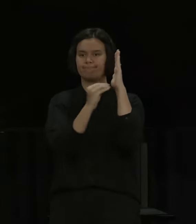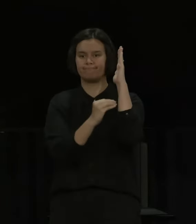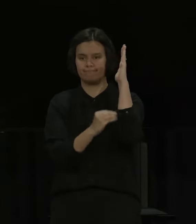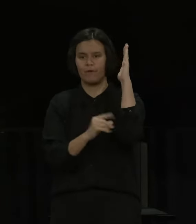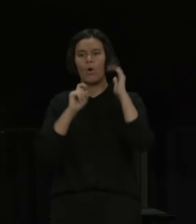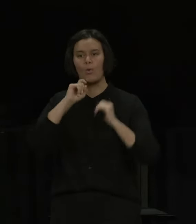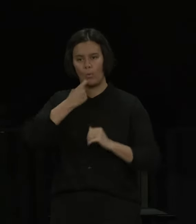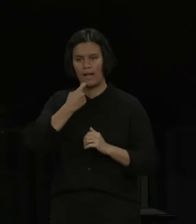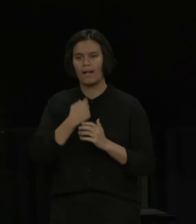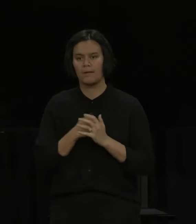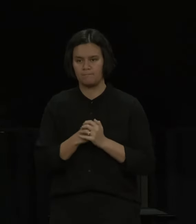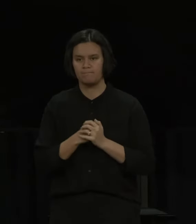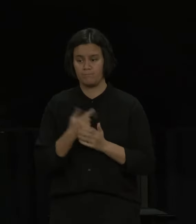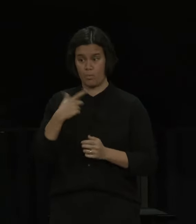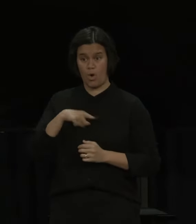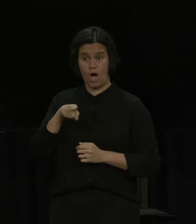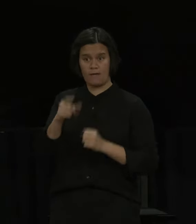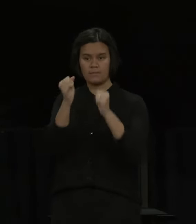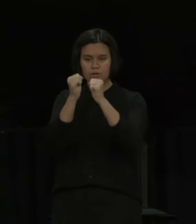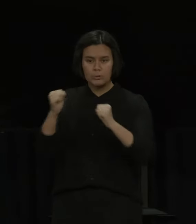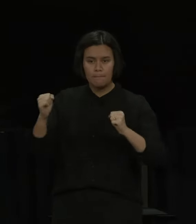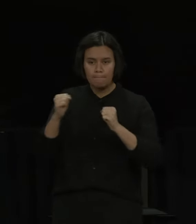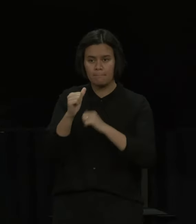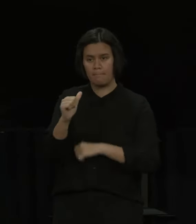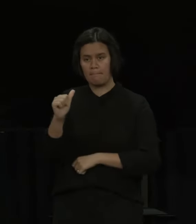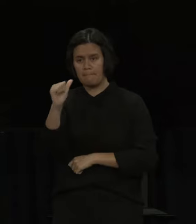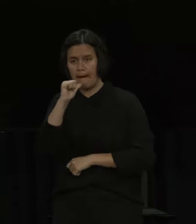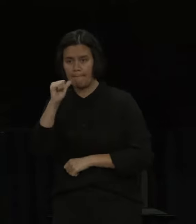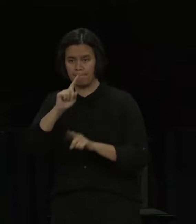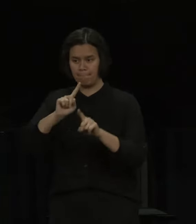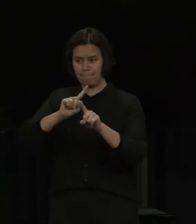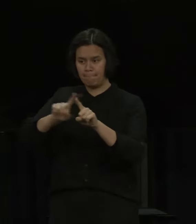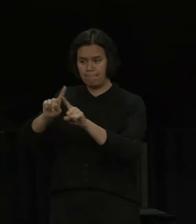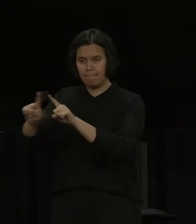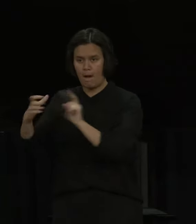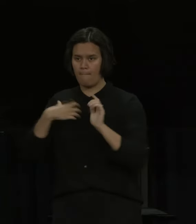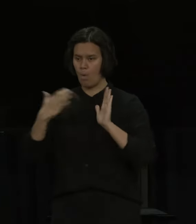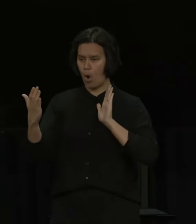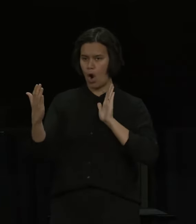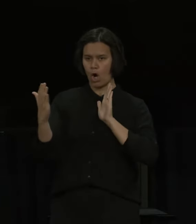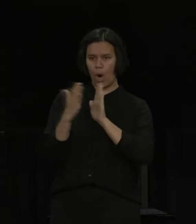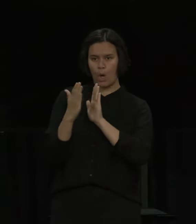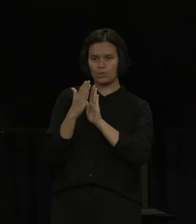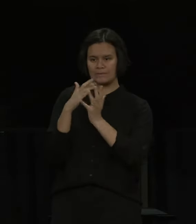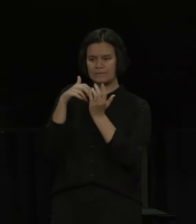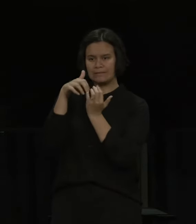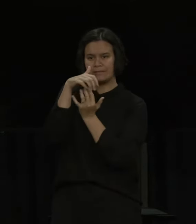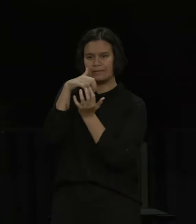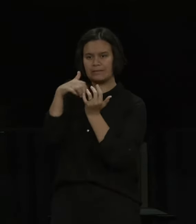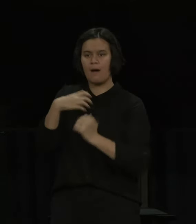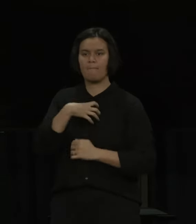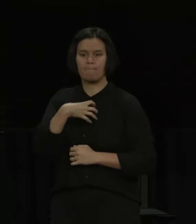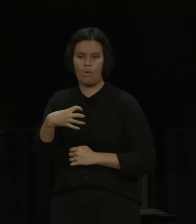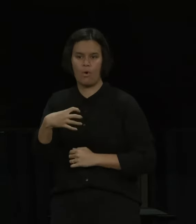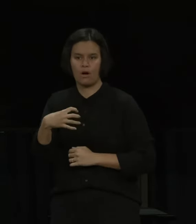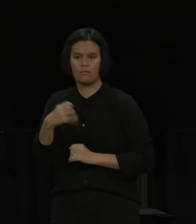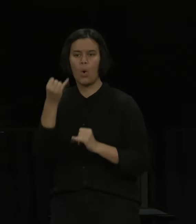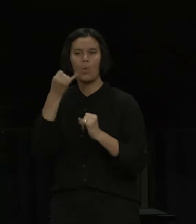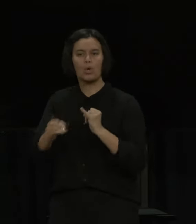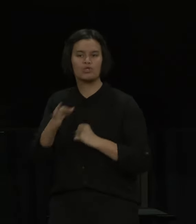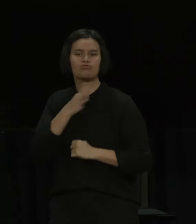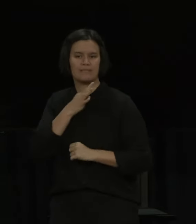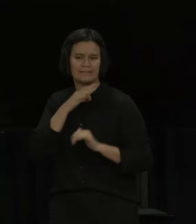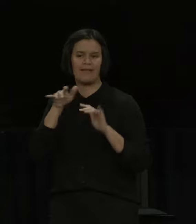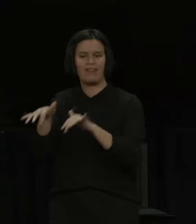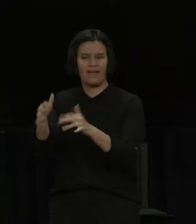because people are more likely to be in a crowded space, close contact, and those are high-risk settings. So